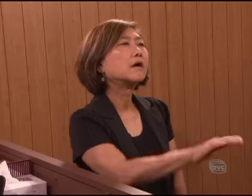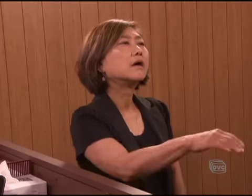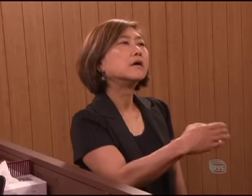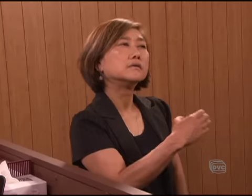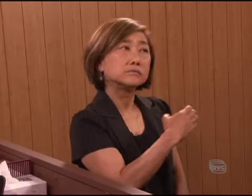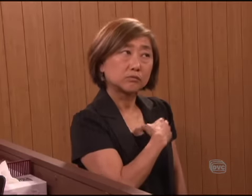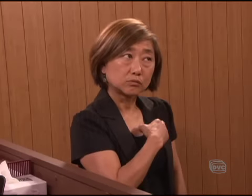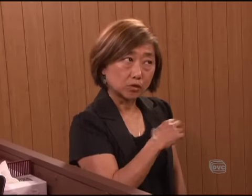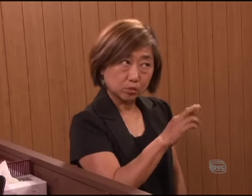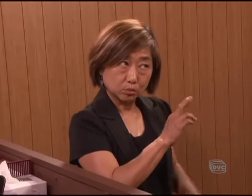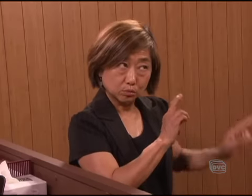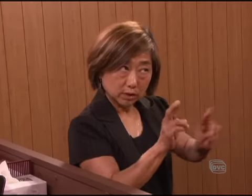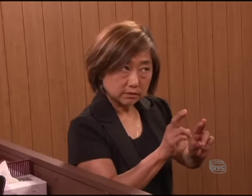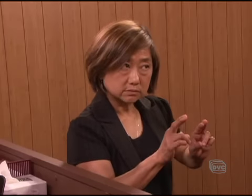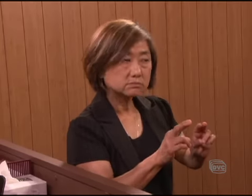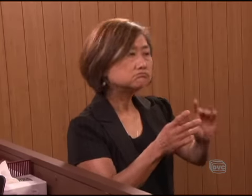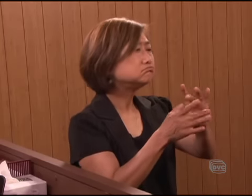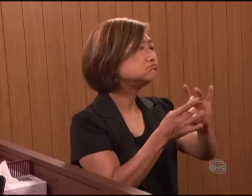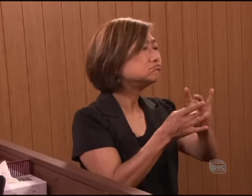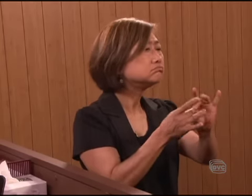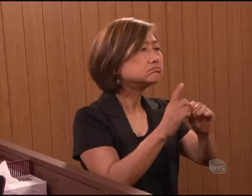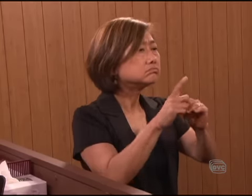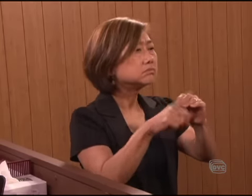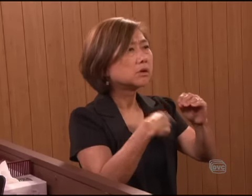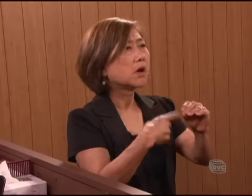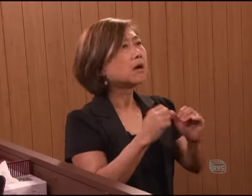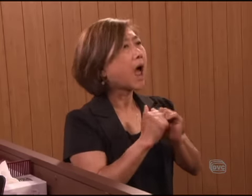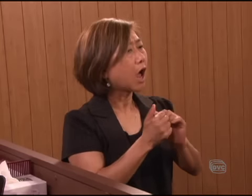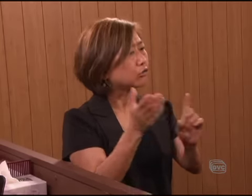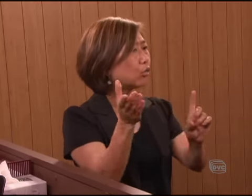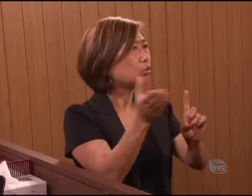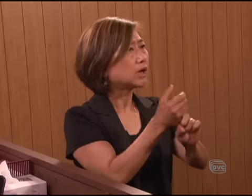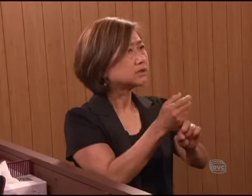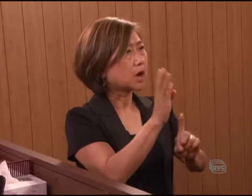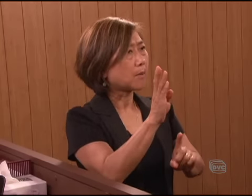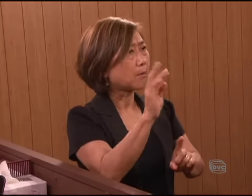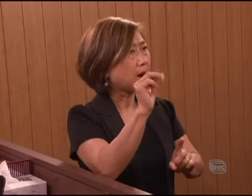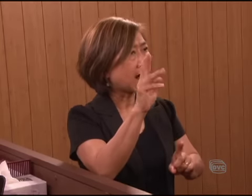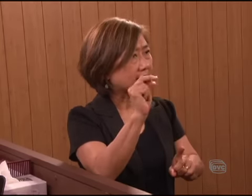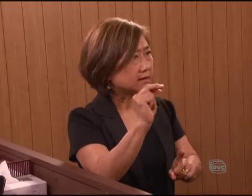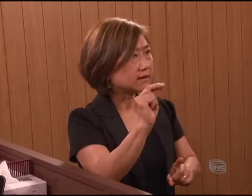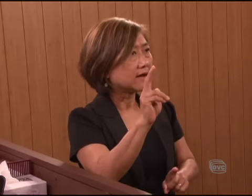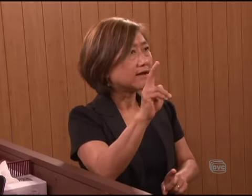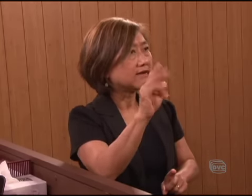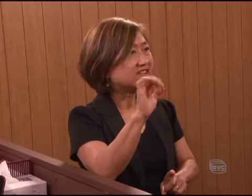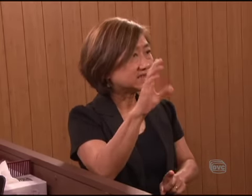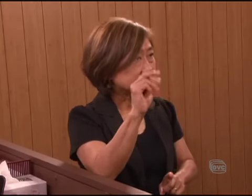Officer, are you prepared to give testimony about how you arrested Brian Vincent Graham?